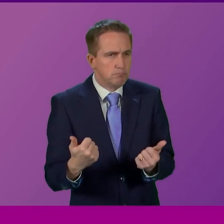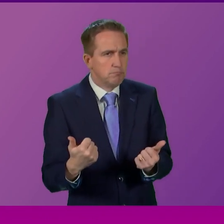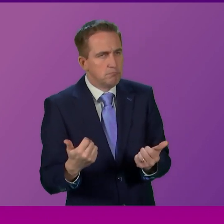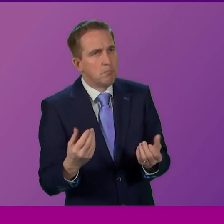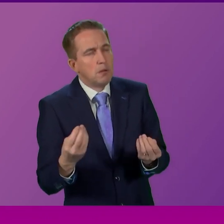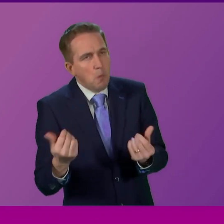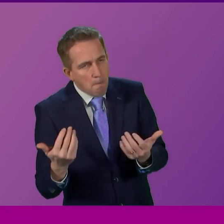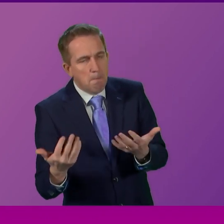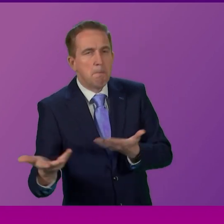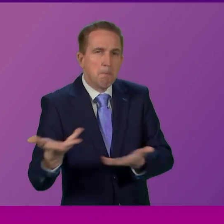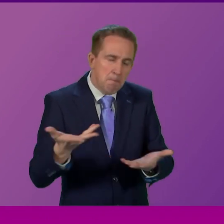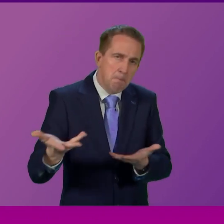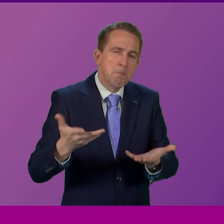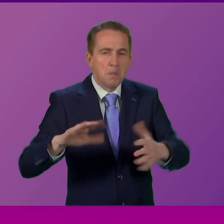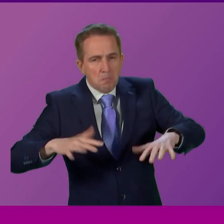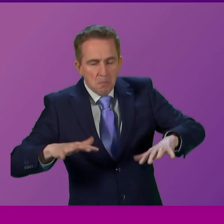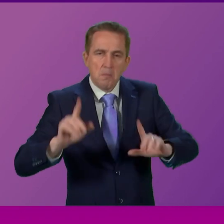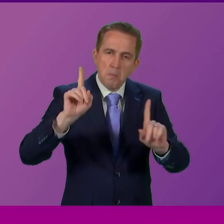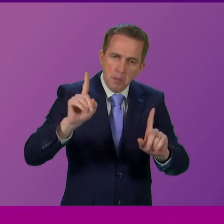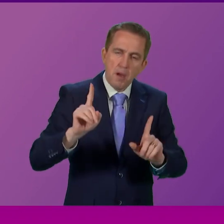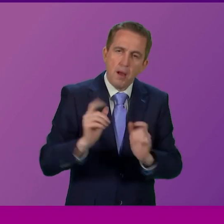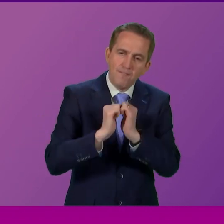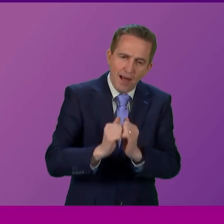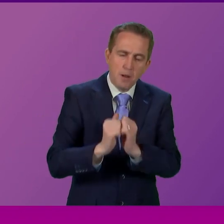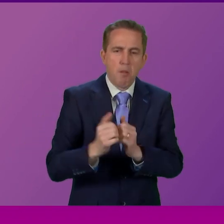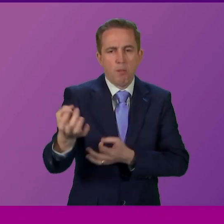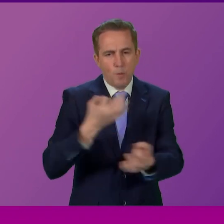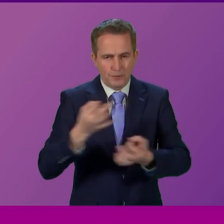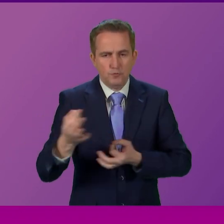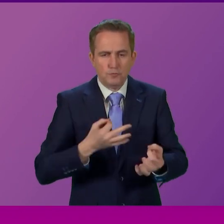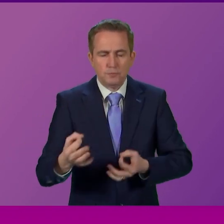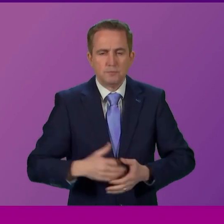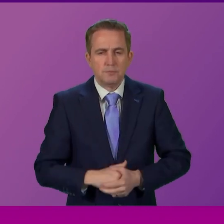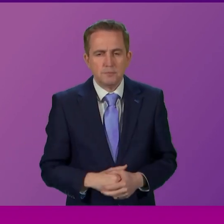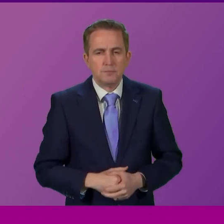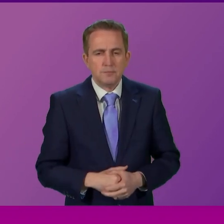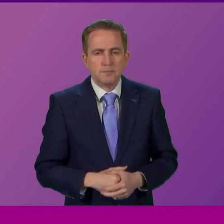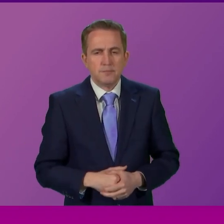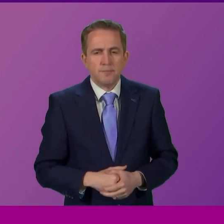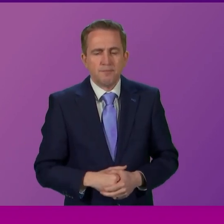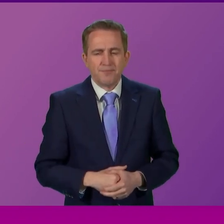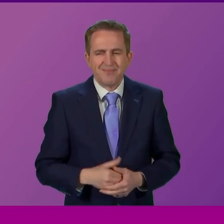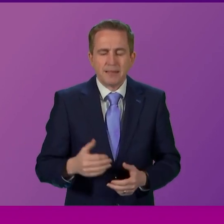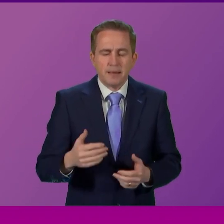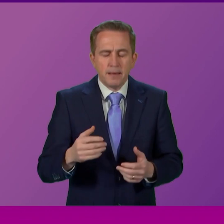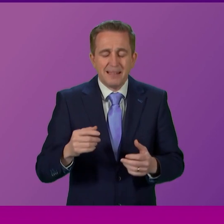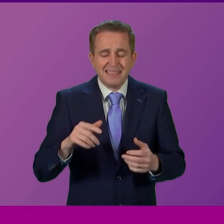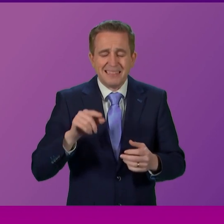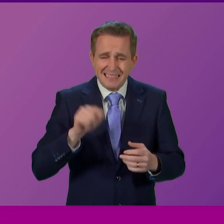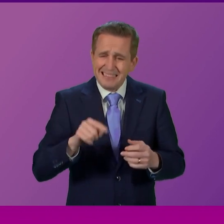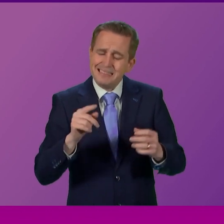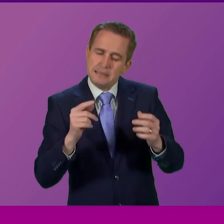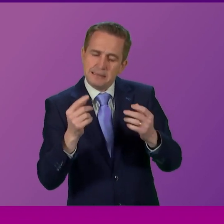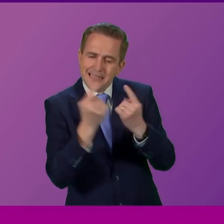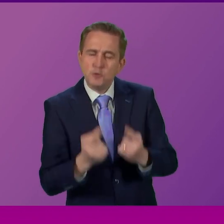with some of the characterisation about it but they are incredibly important questions these are difficult conversations to